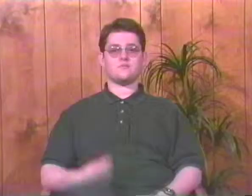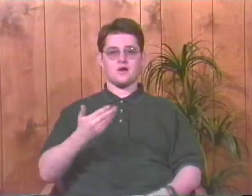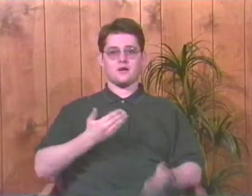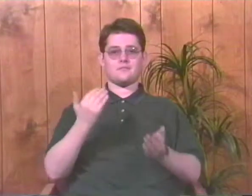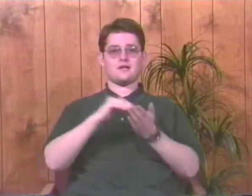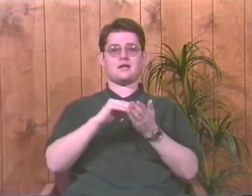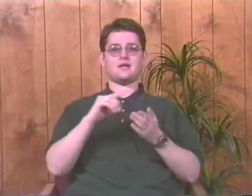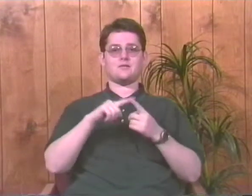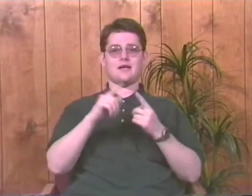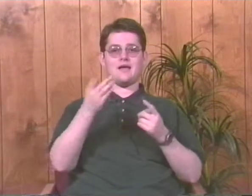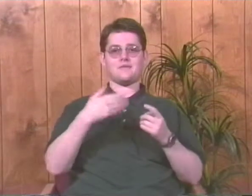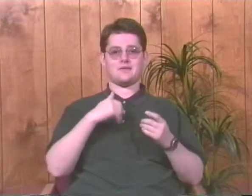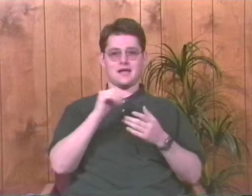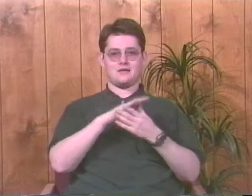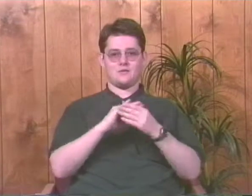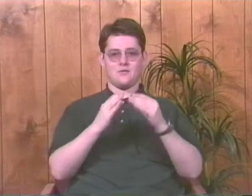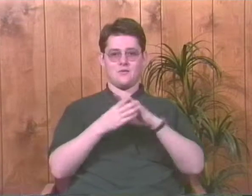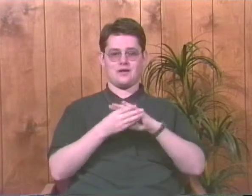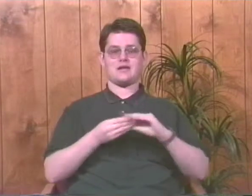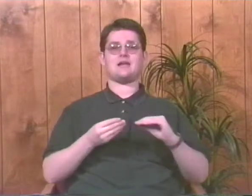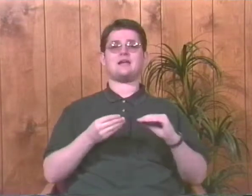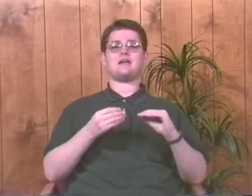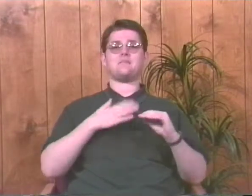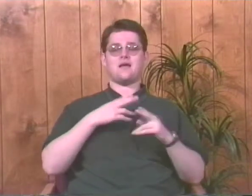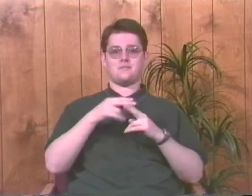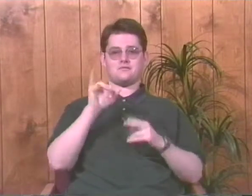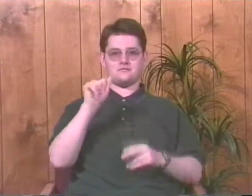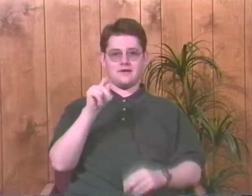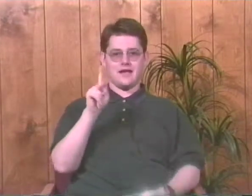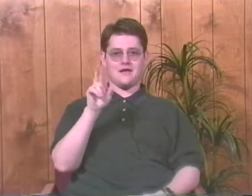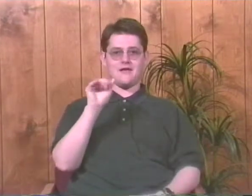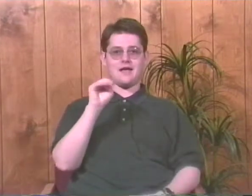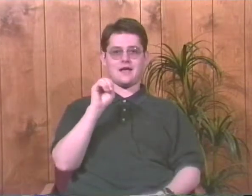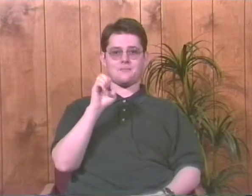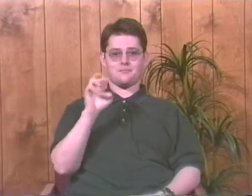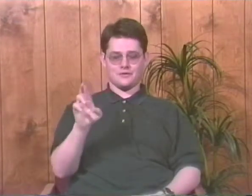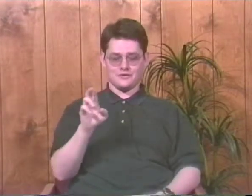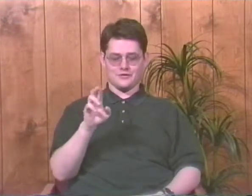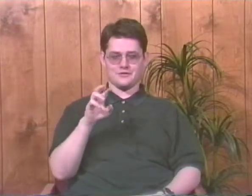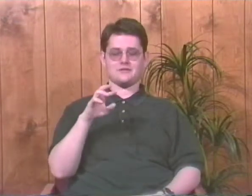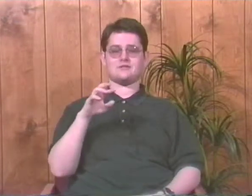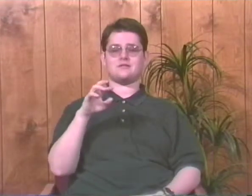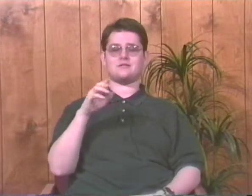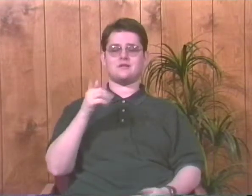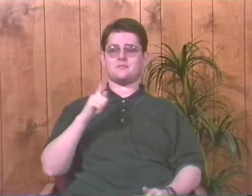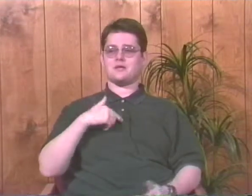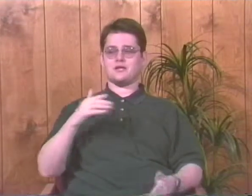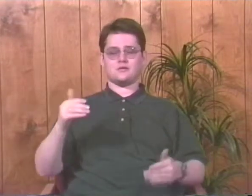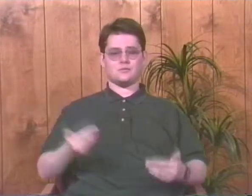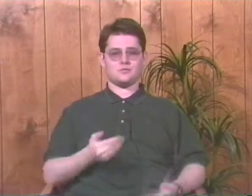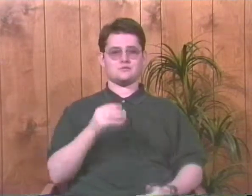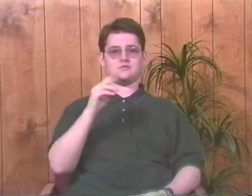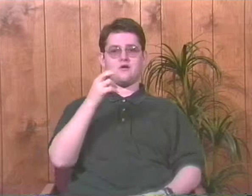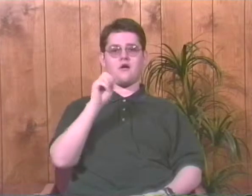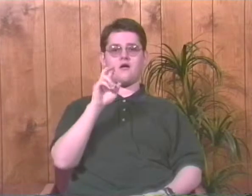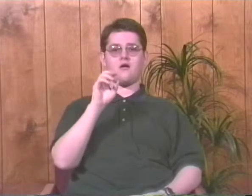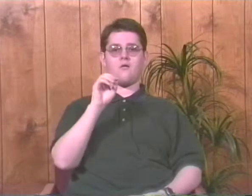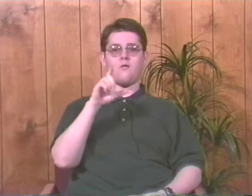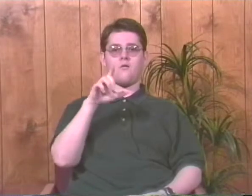Welcome again to Hand Me a Story. My name is Jay Kramer. Let me introduce Harold